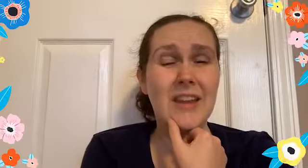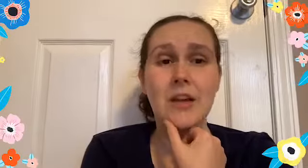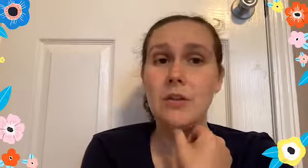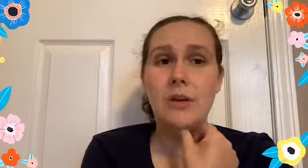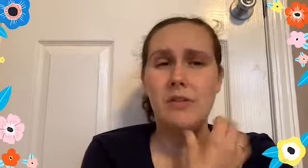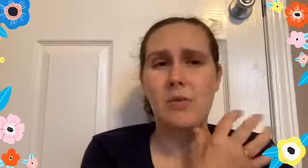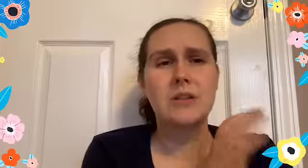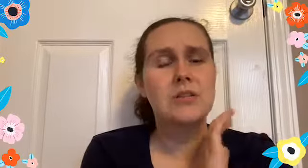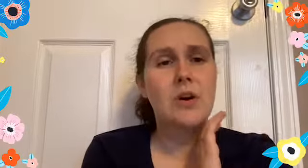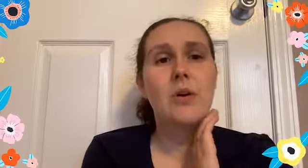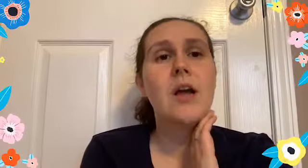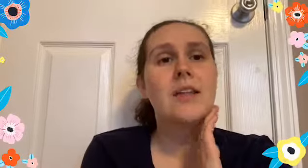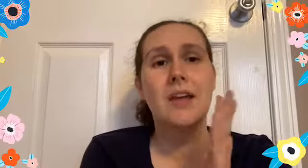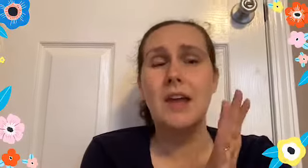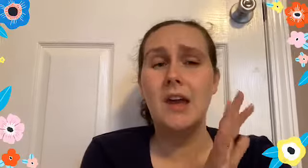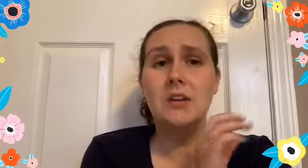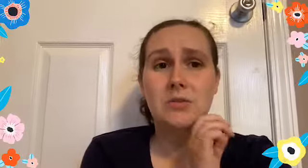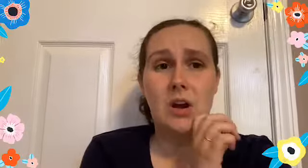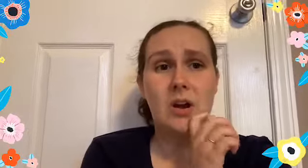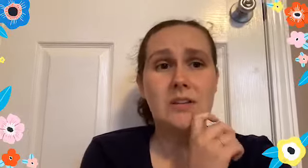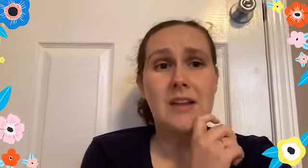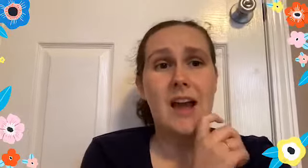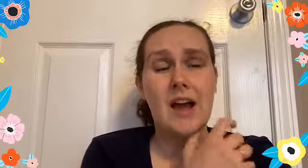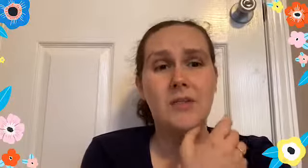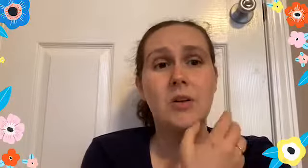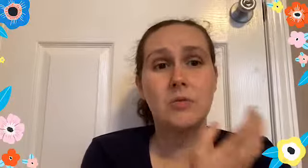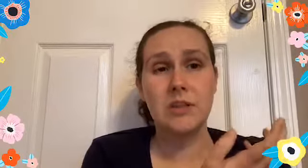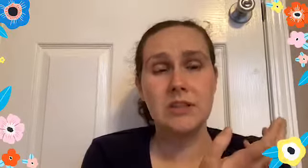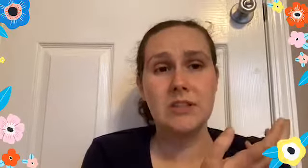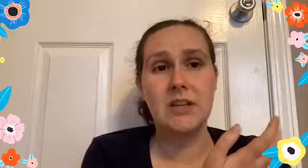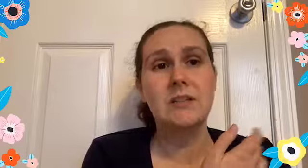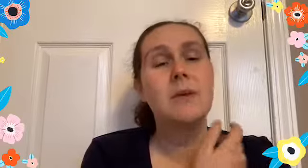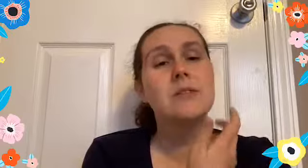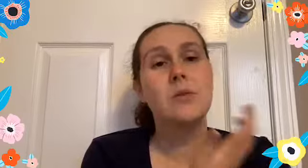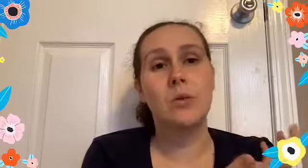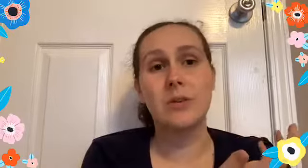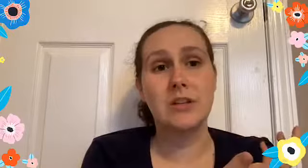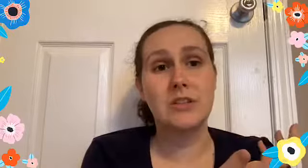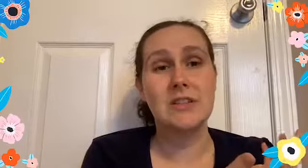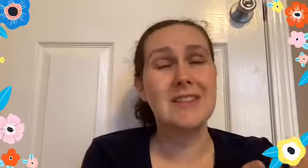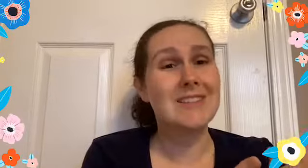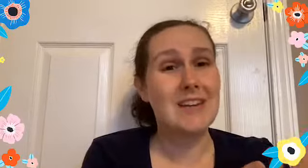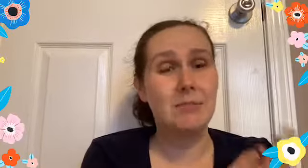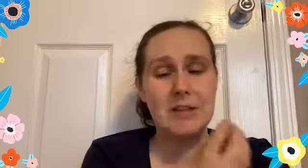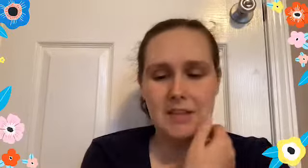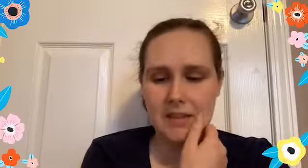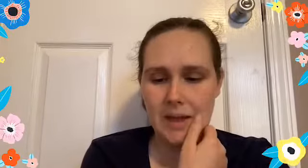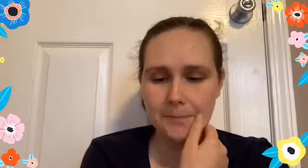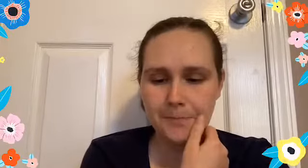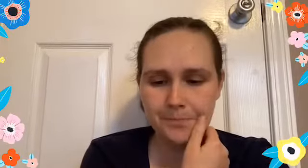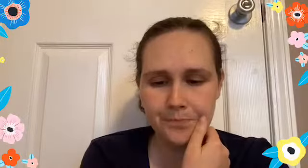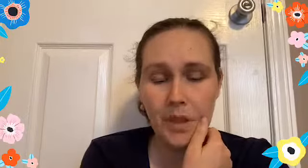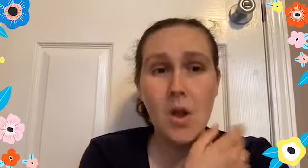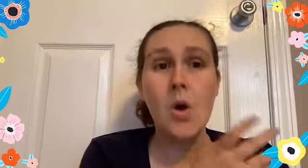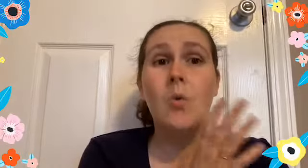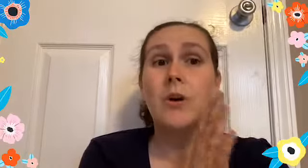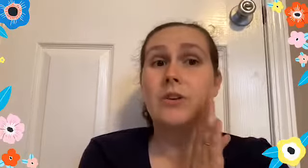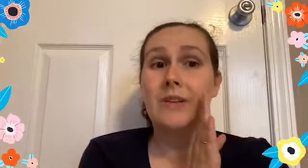can include everyone. So they can't use cards that have religious sentiments or religious statements in them. What you